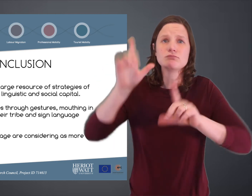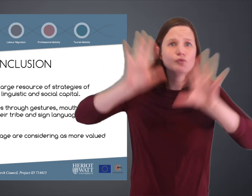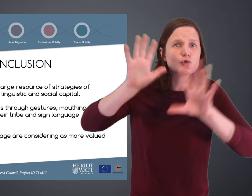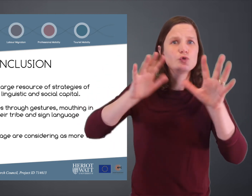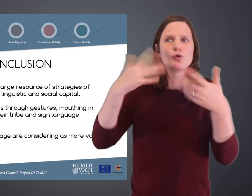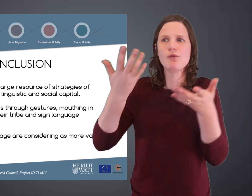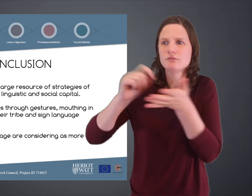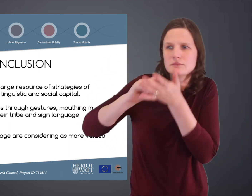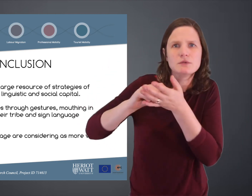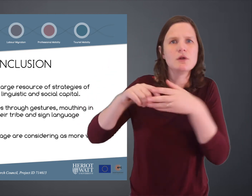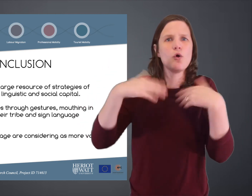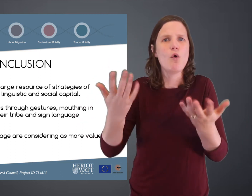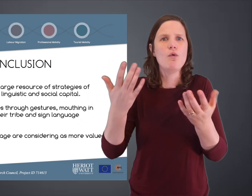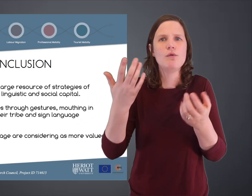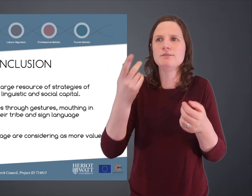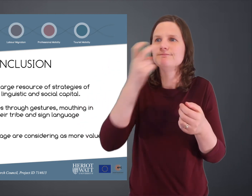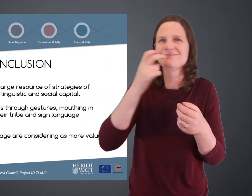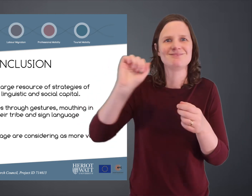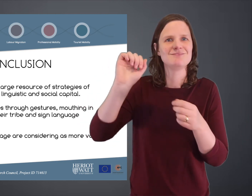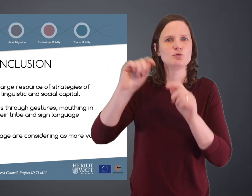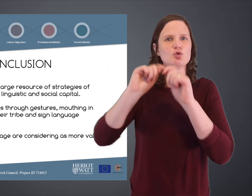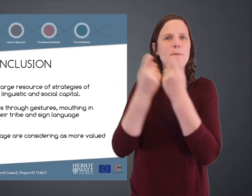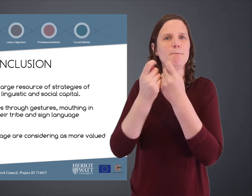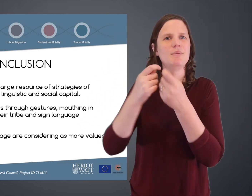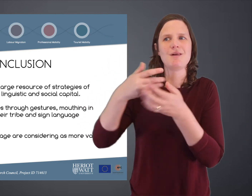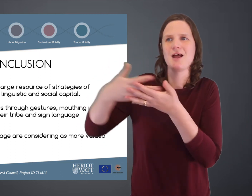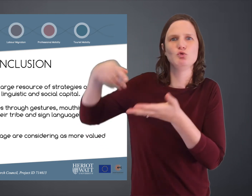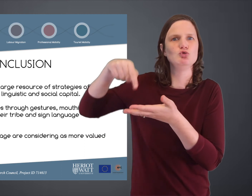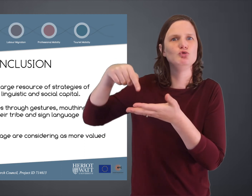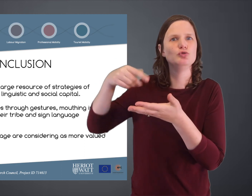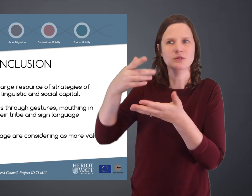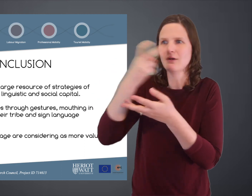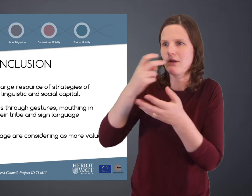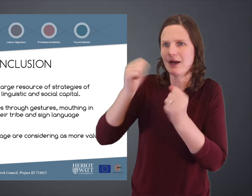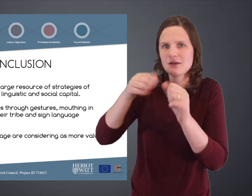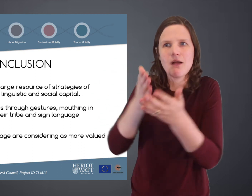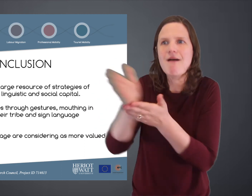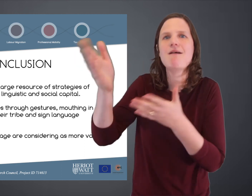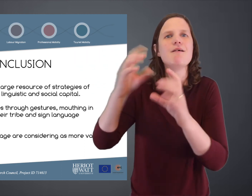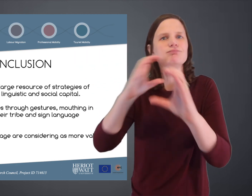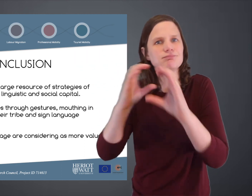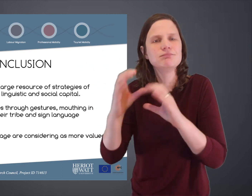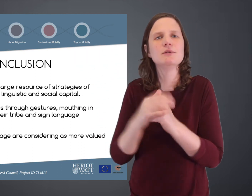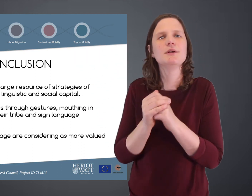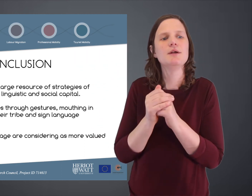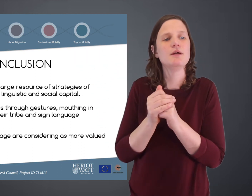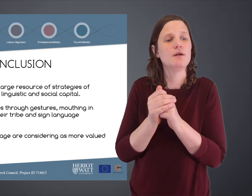a range of strategies that they use to overcome these, such as gesture, writing notes or using mouthings from their tribal languages.